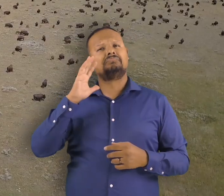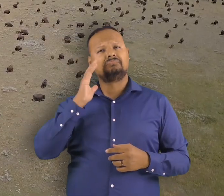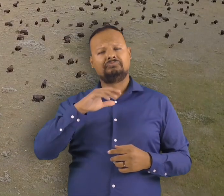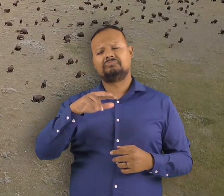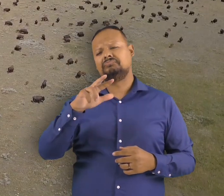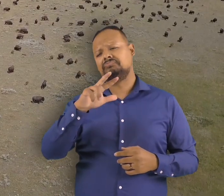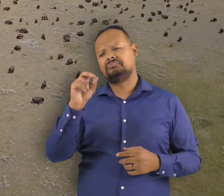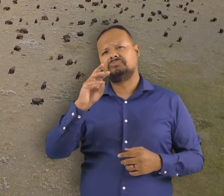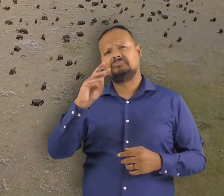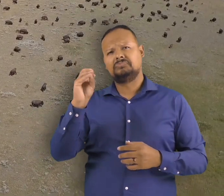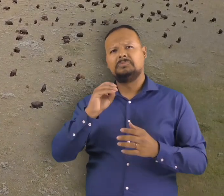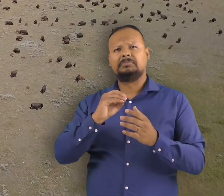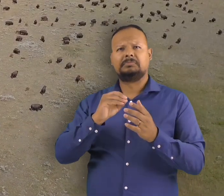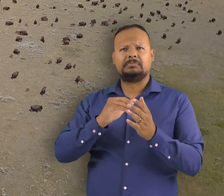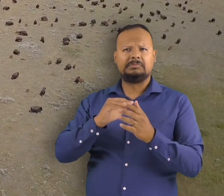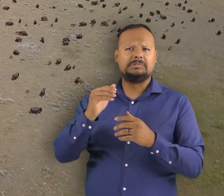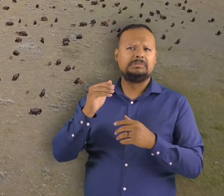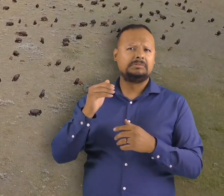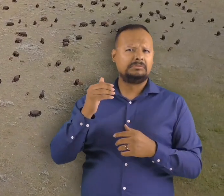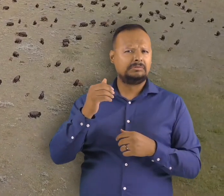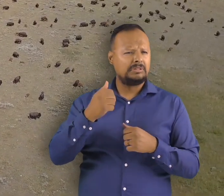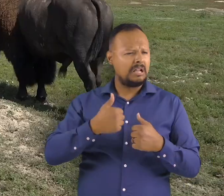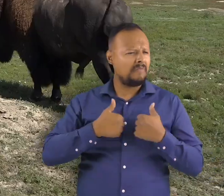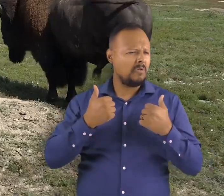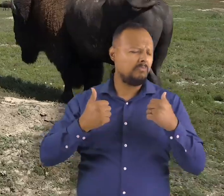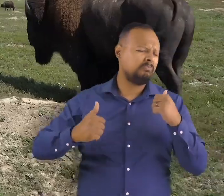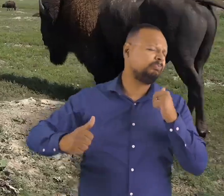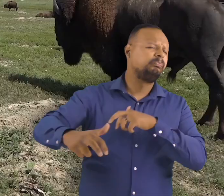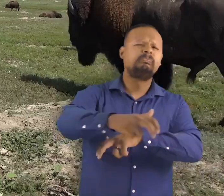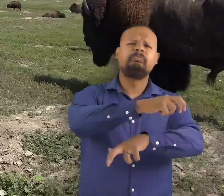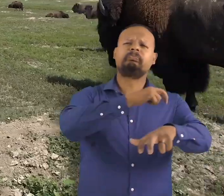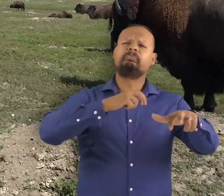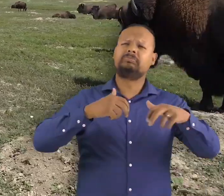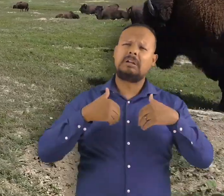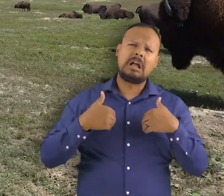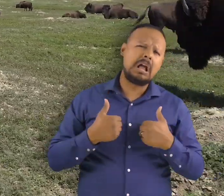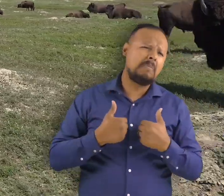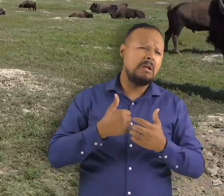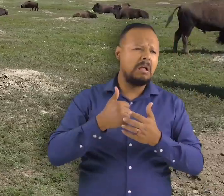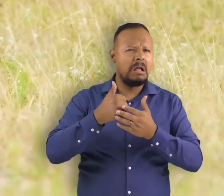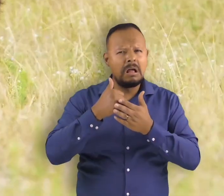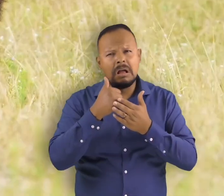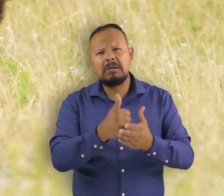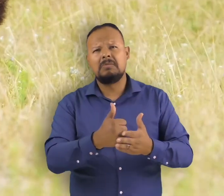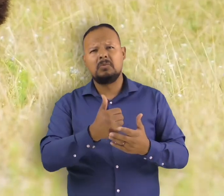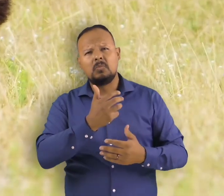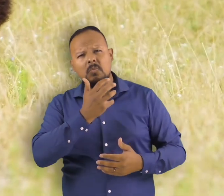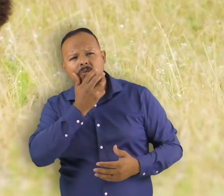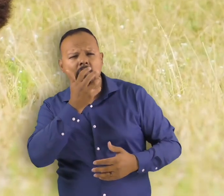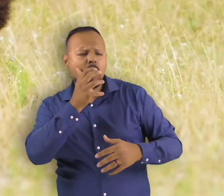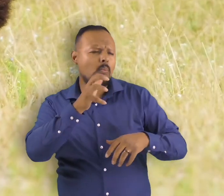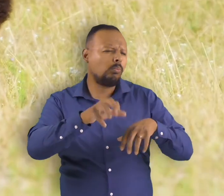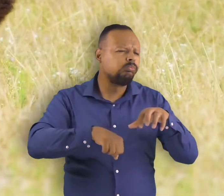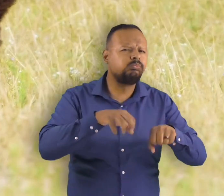million bison roamed north america they help shape the landscape by grazing grass at different heights